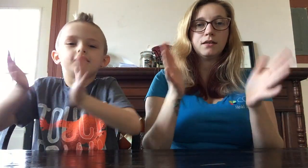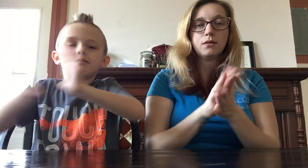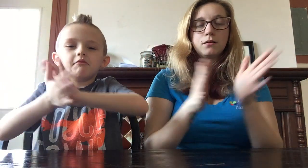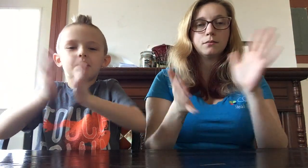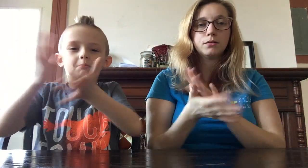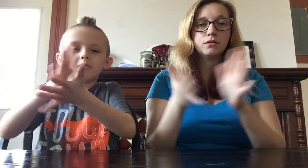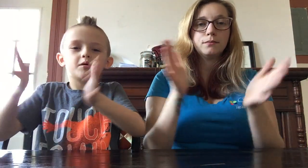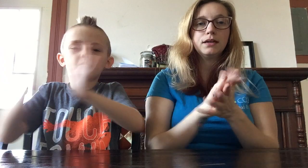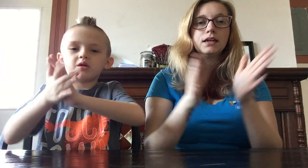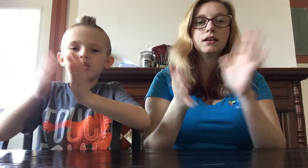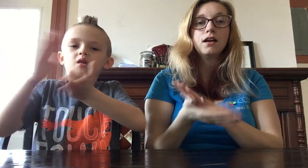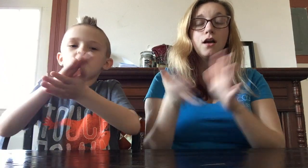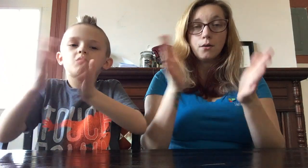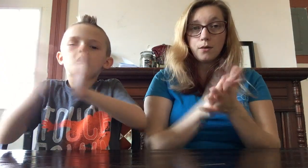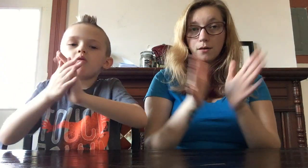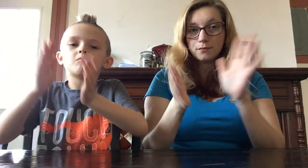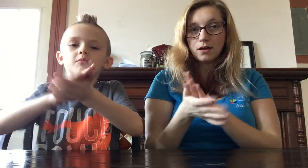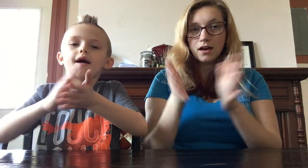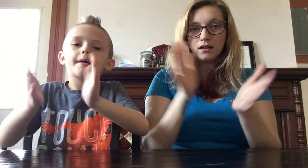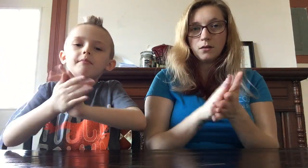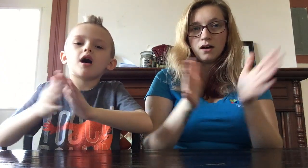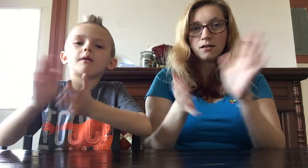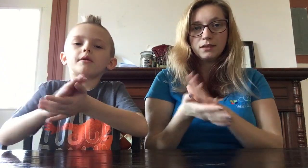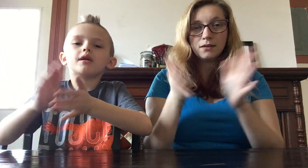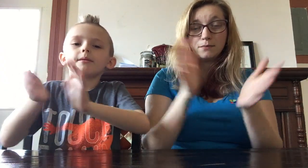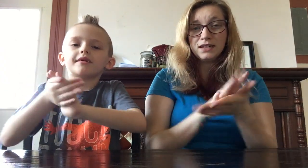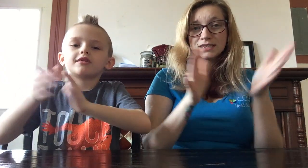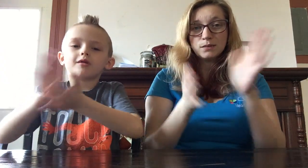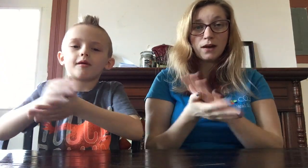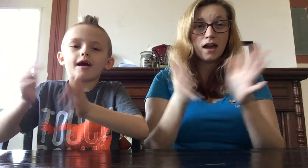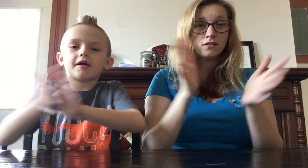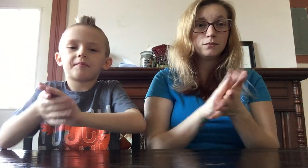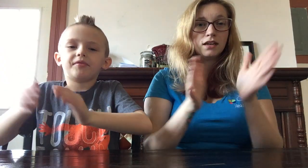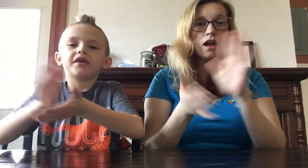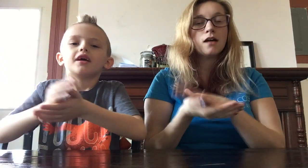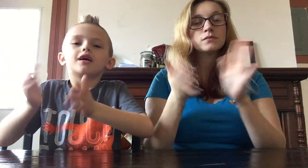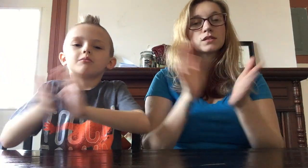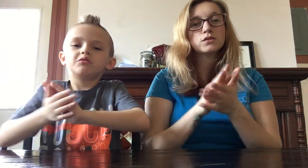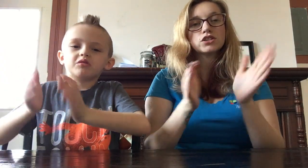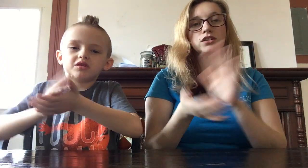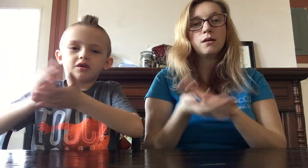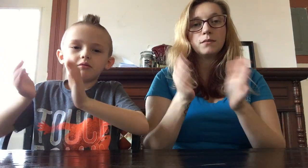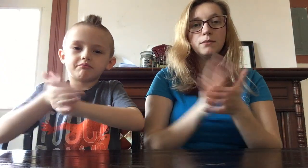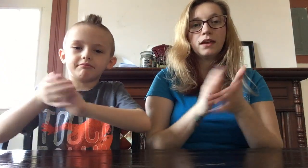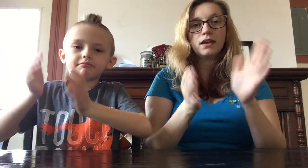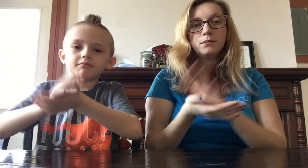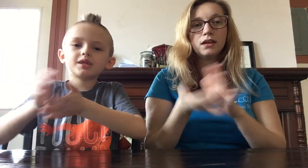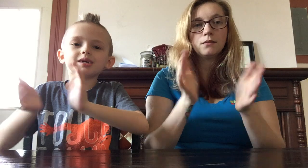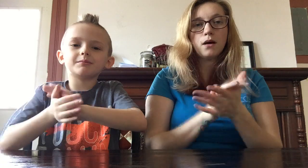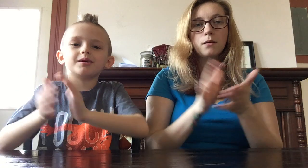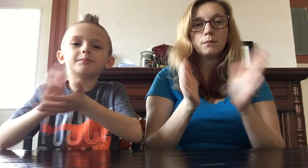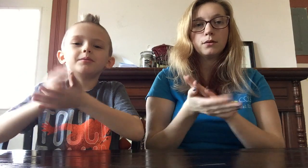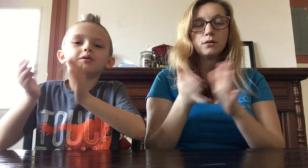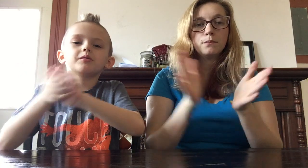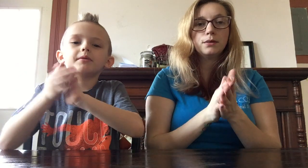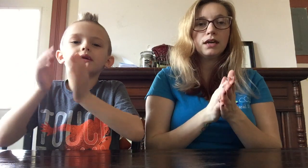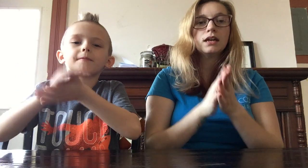bumblebee. Won't my mommy be so proud of me? I'm squishing up my baby bumblebee.